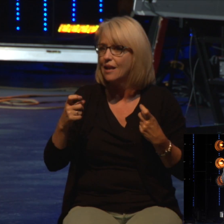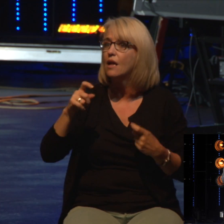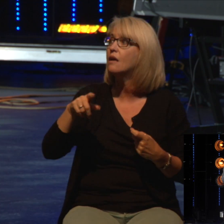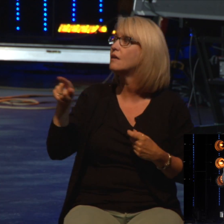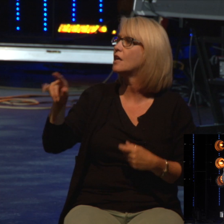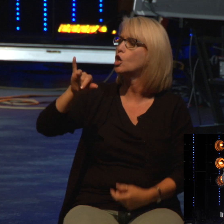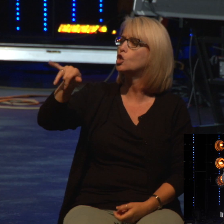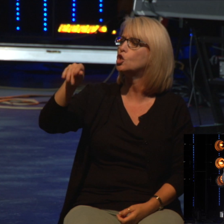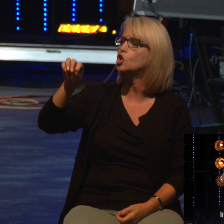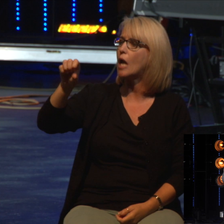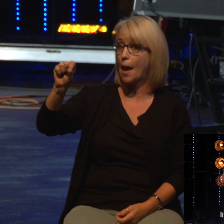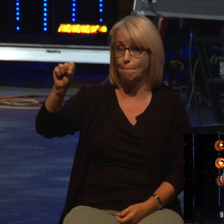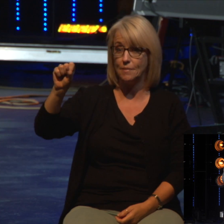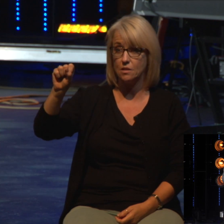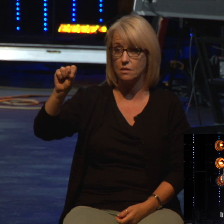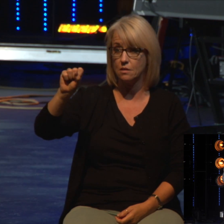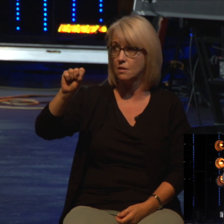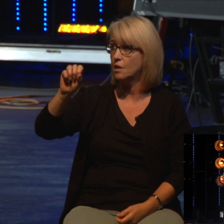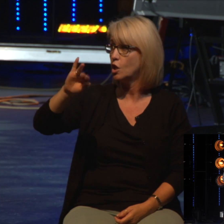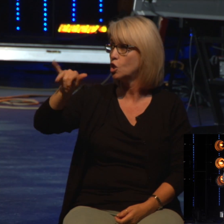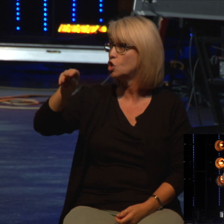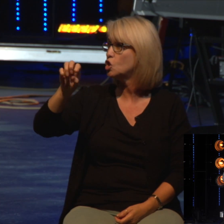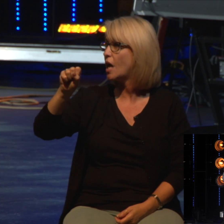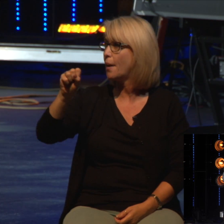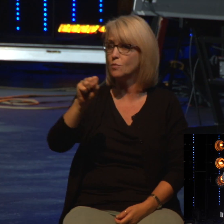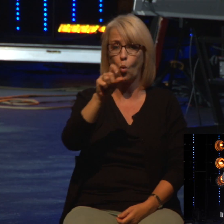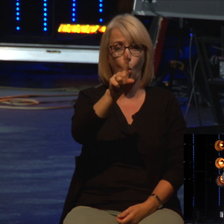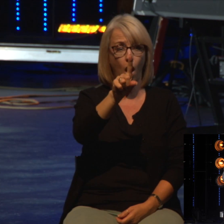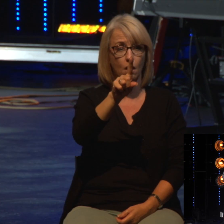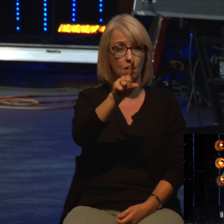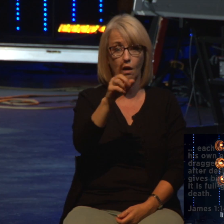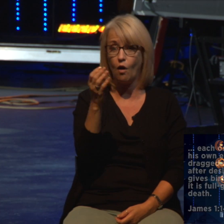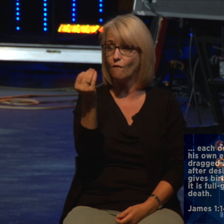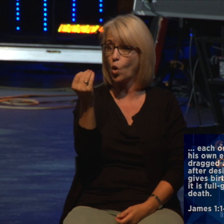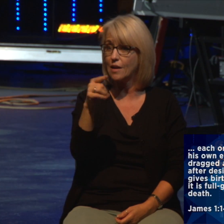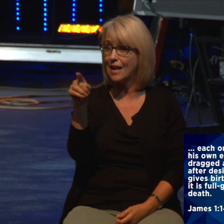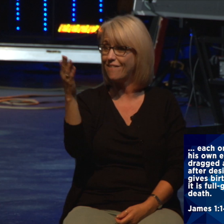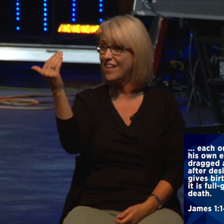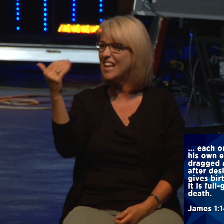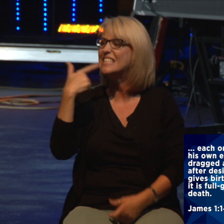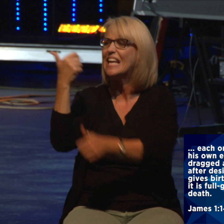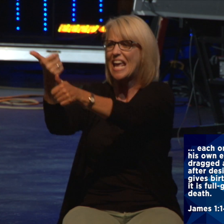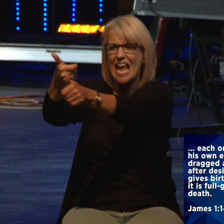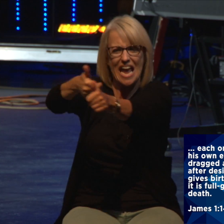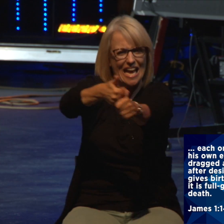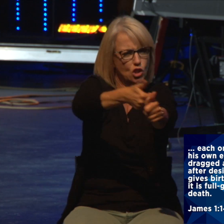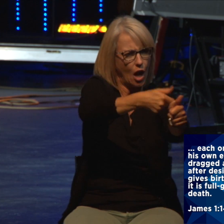one, now that includes you, and that includes me. But each one is tempted when, by